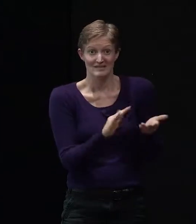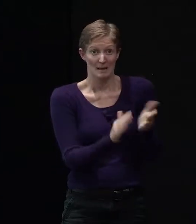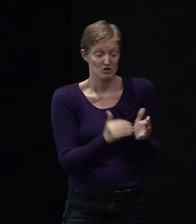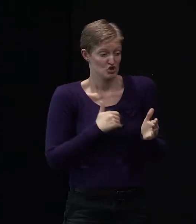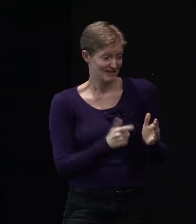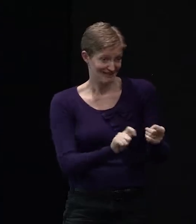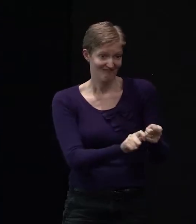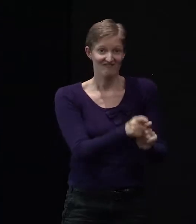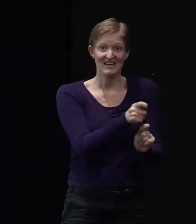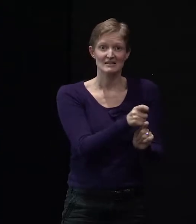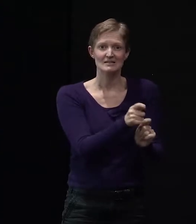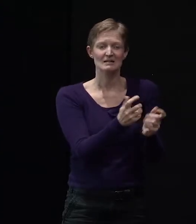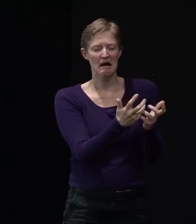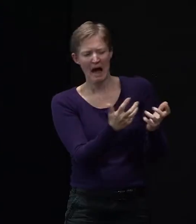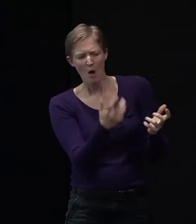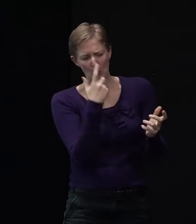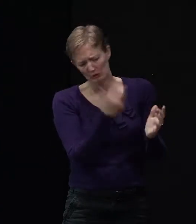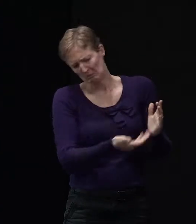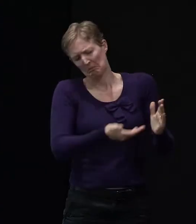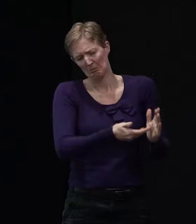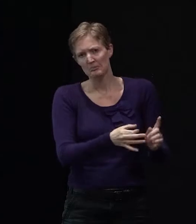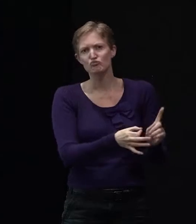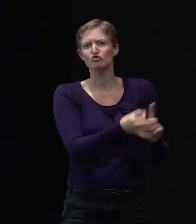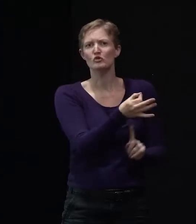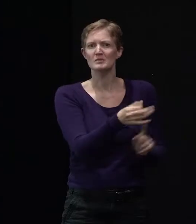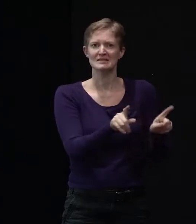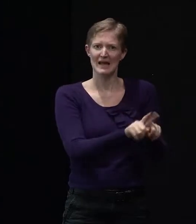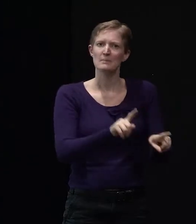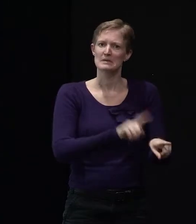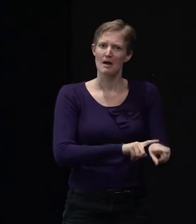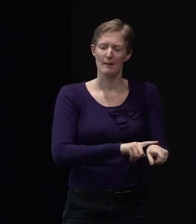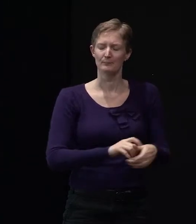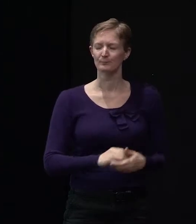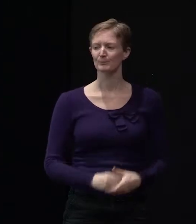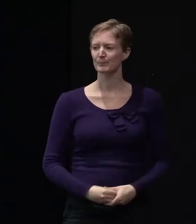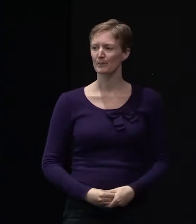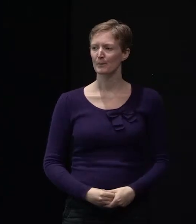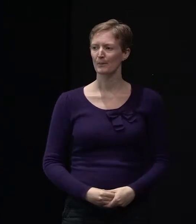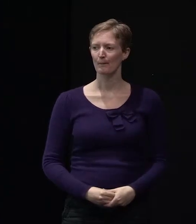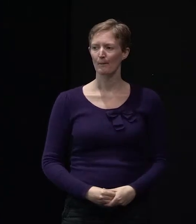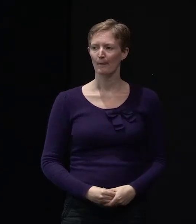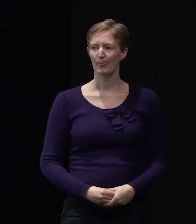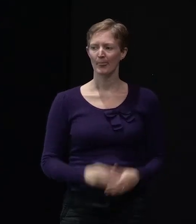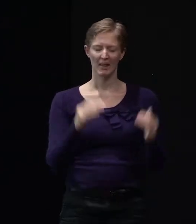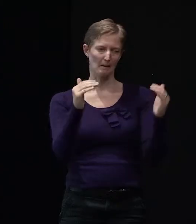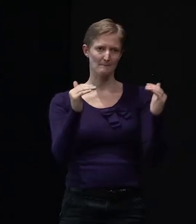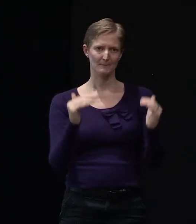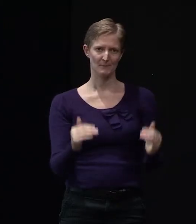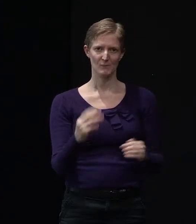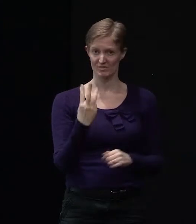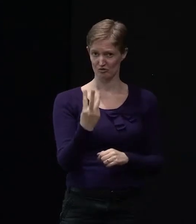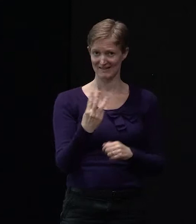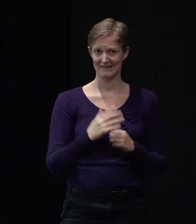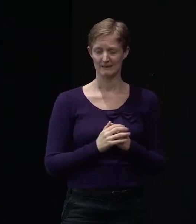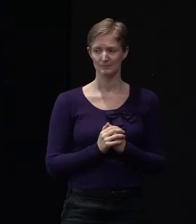be fixed up, some improvements you could perhaps think about doing while that process is going on. And then the third thing I want to talk about is